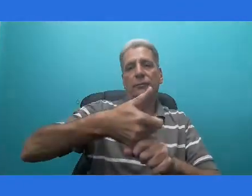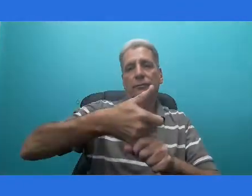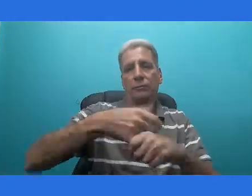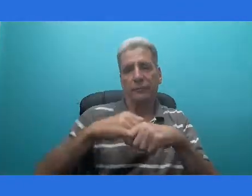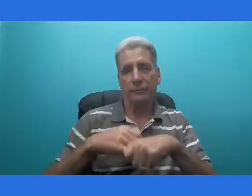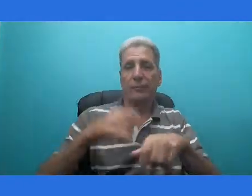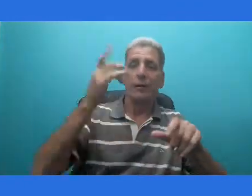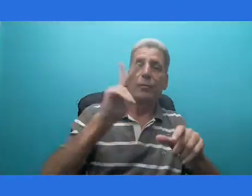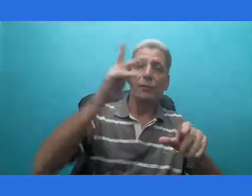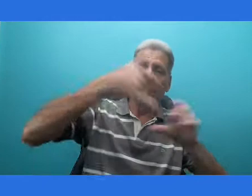No.